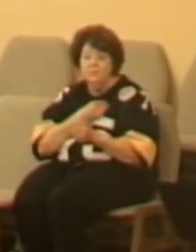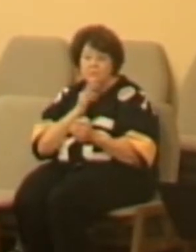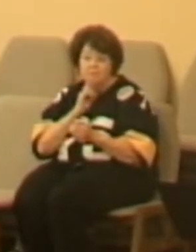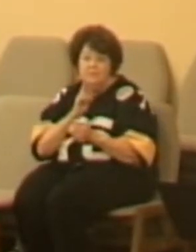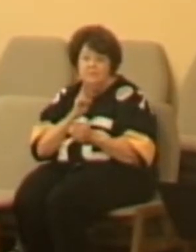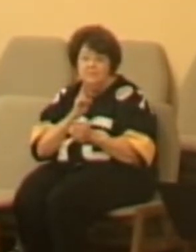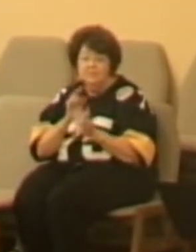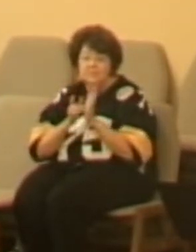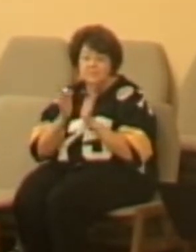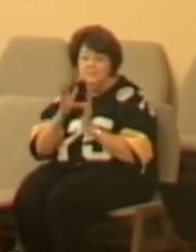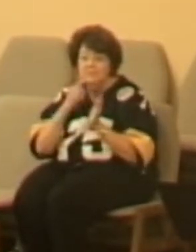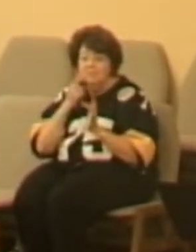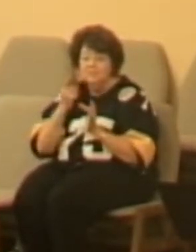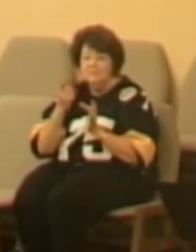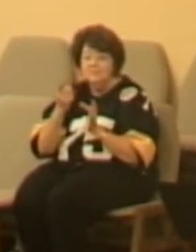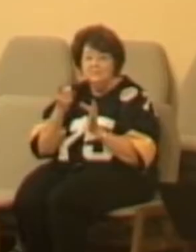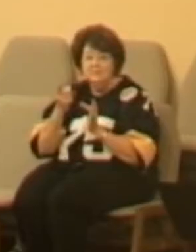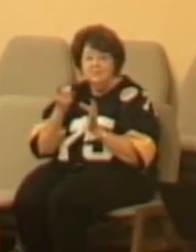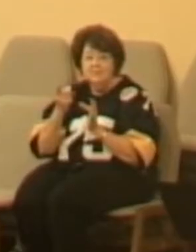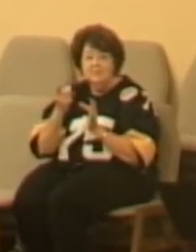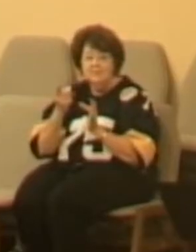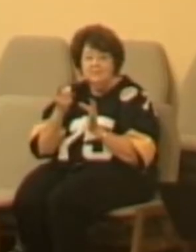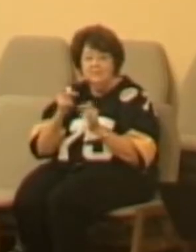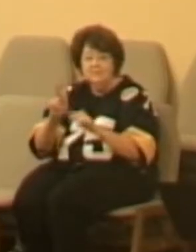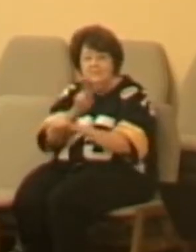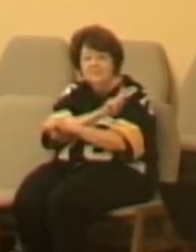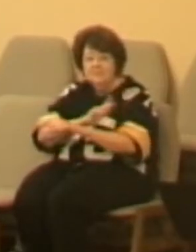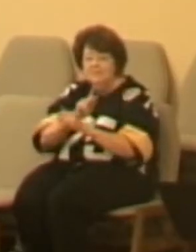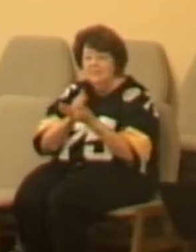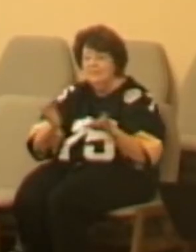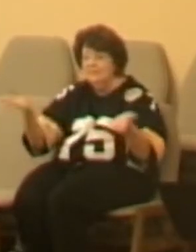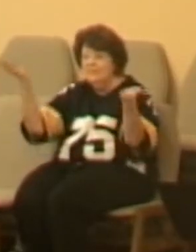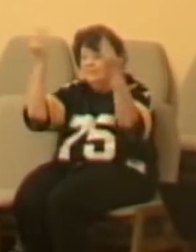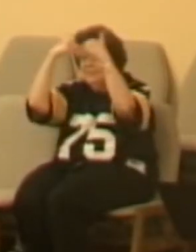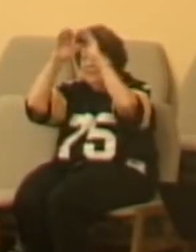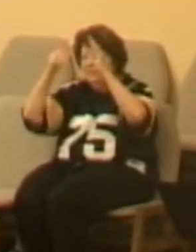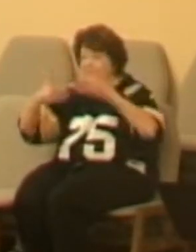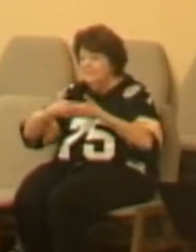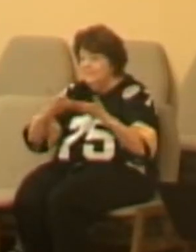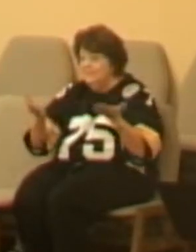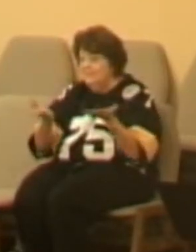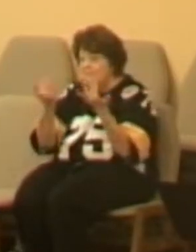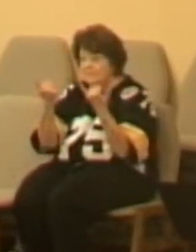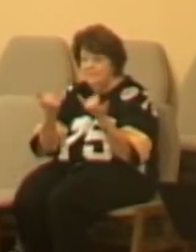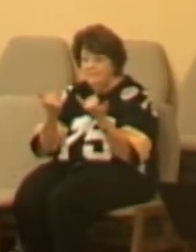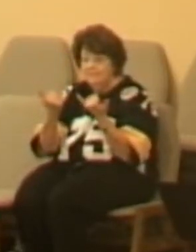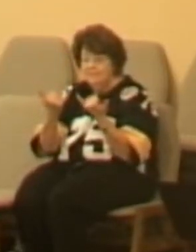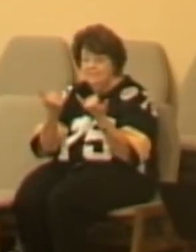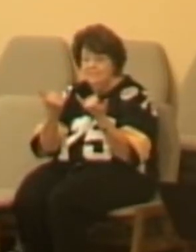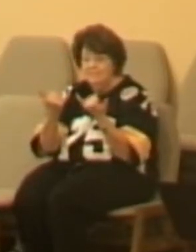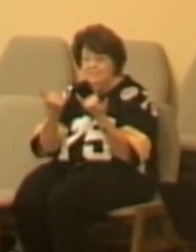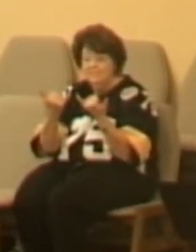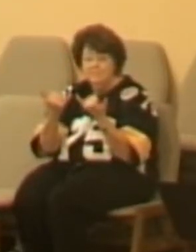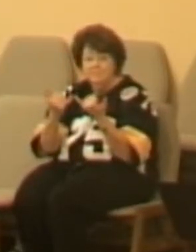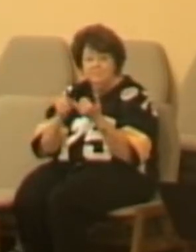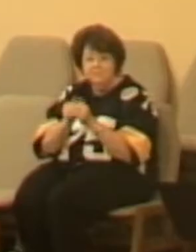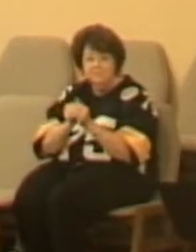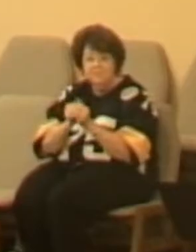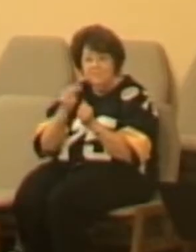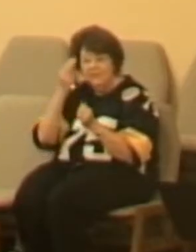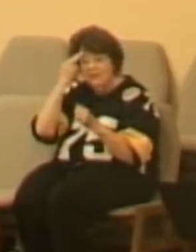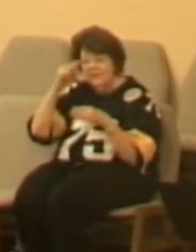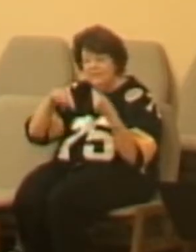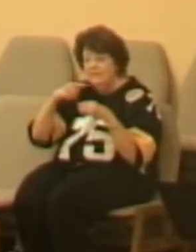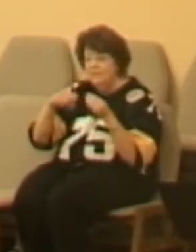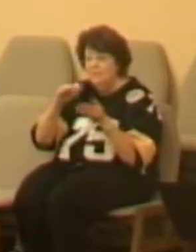Jesus says the kingdom of heaven is right here now. Now let's think a little bit about